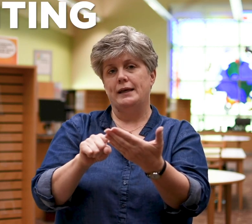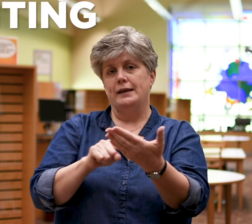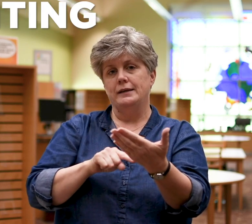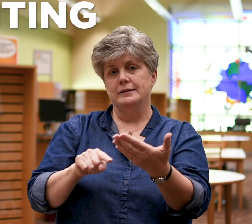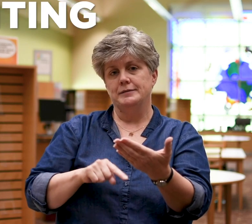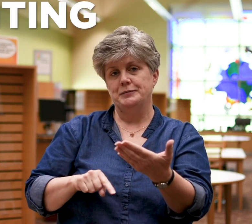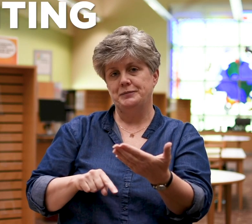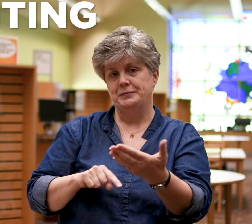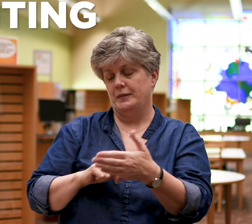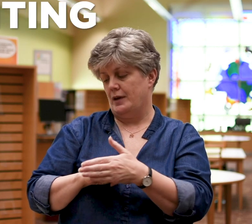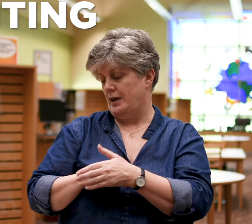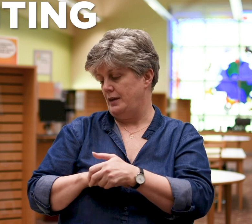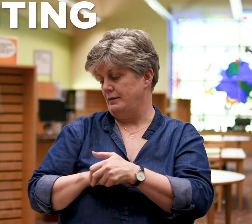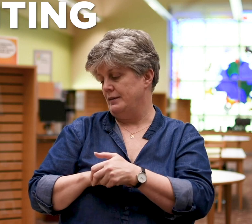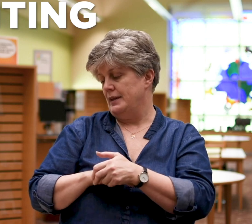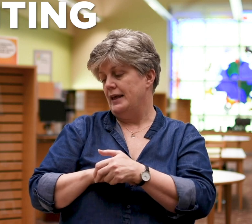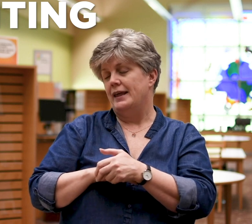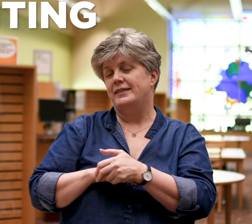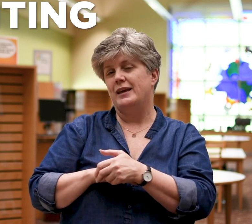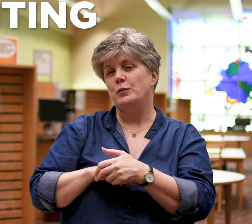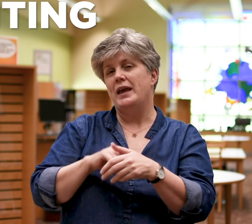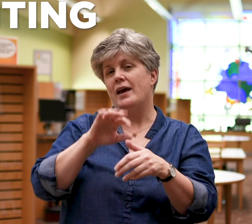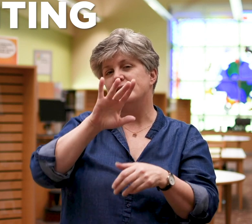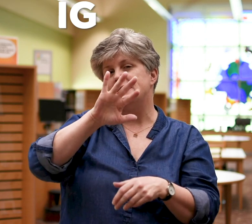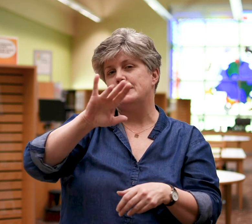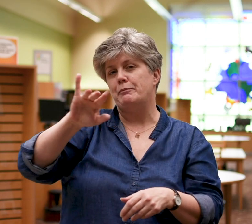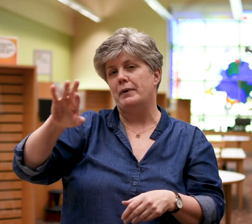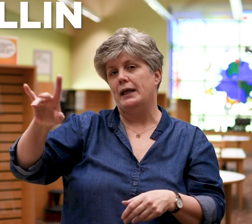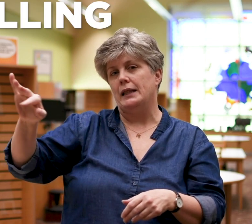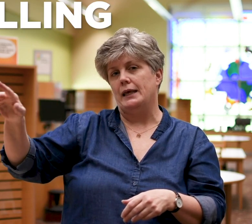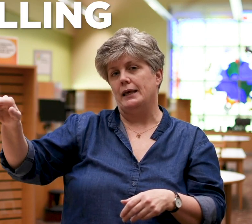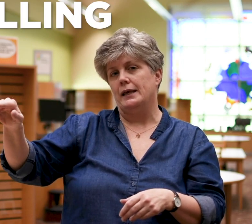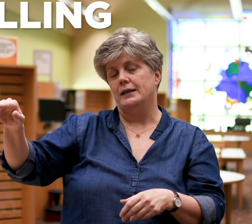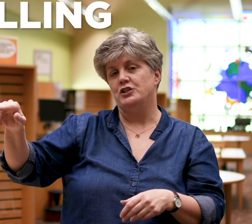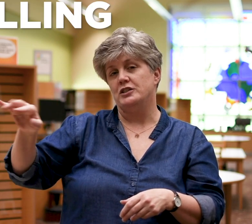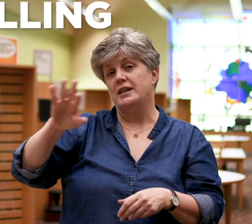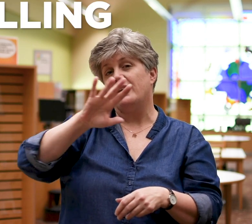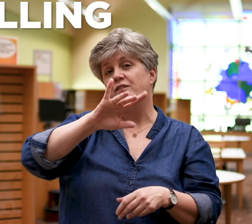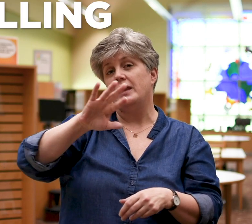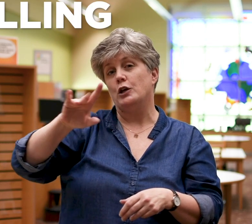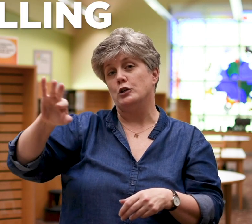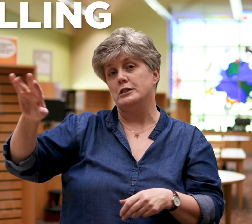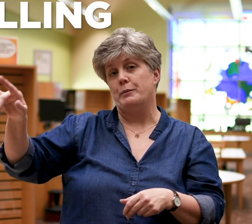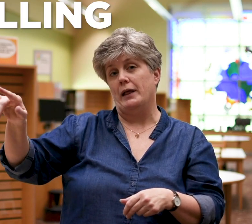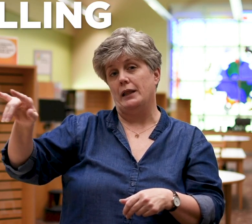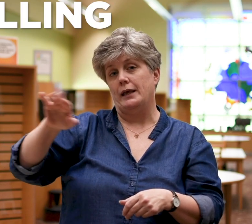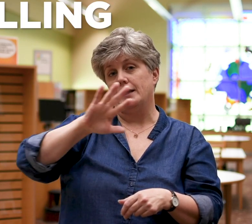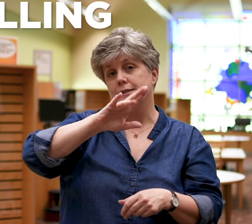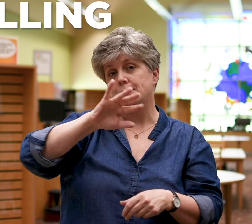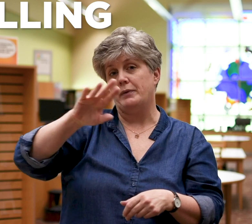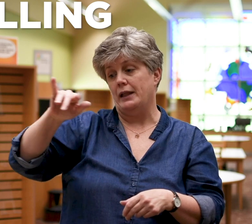then we have spelling just like finger spelling spelling